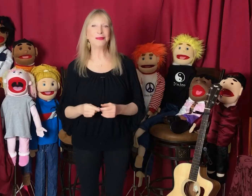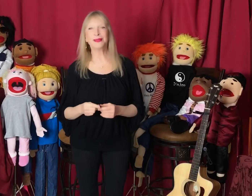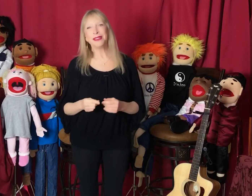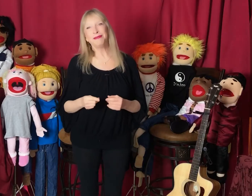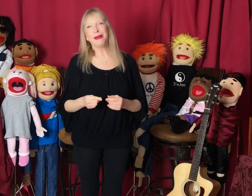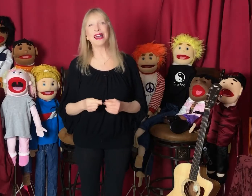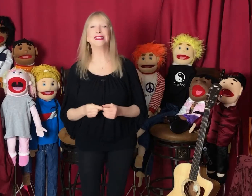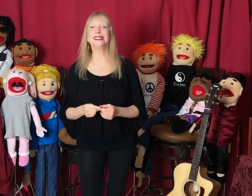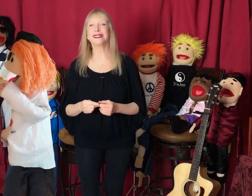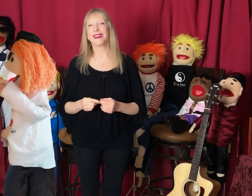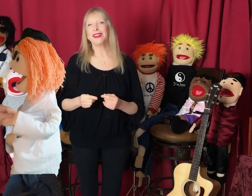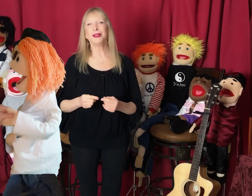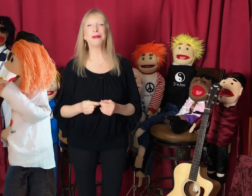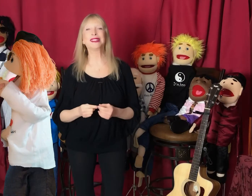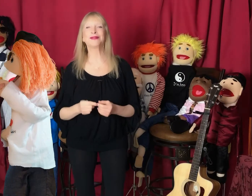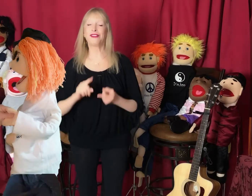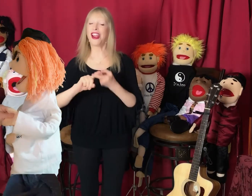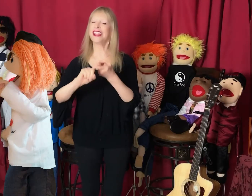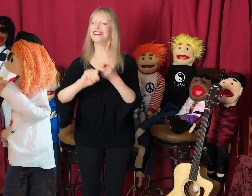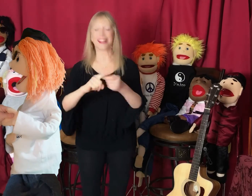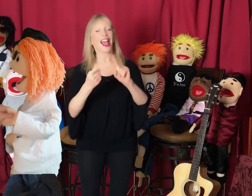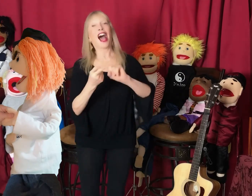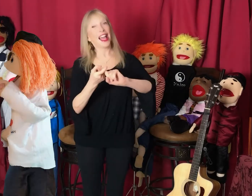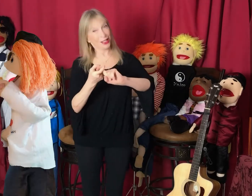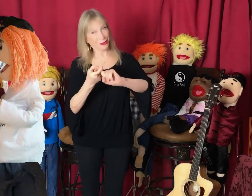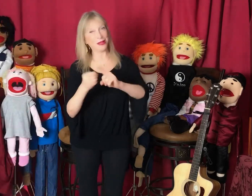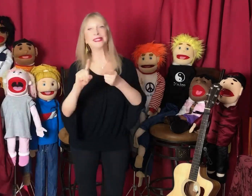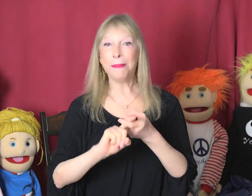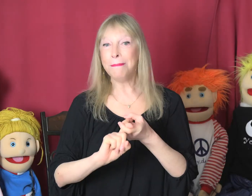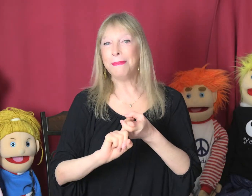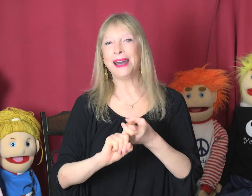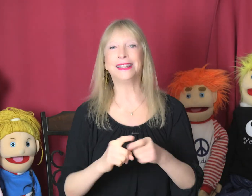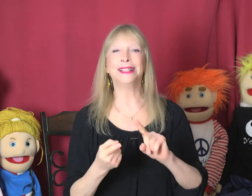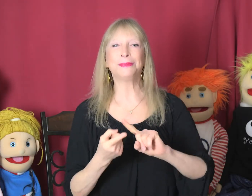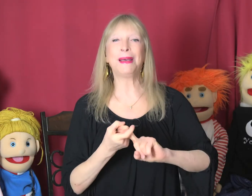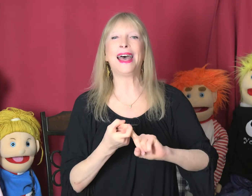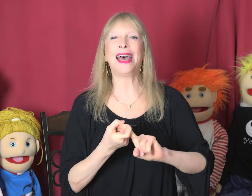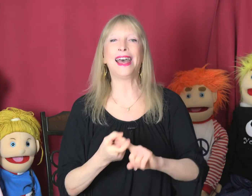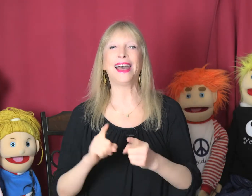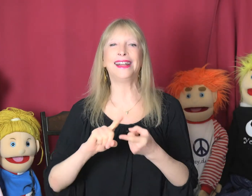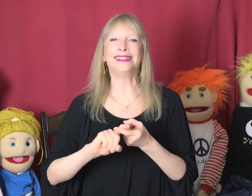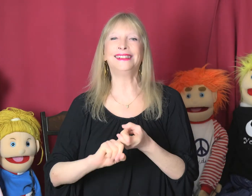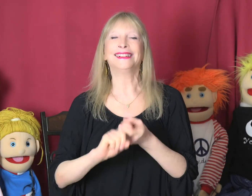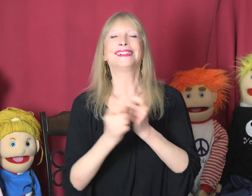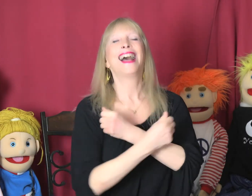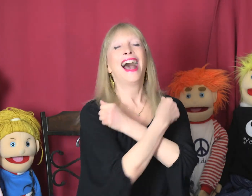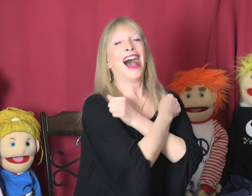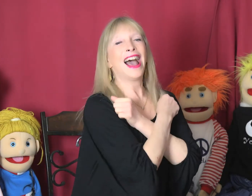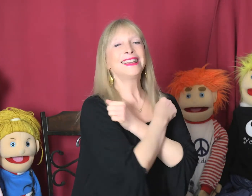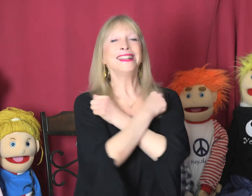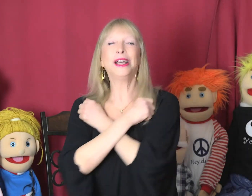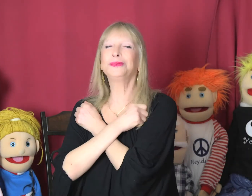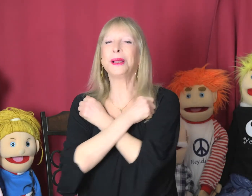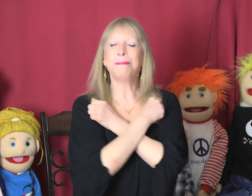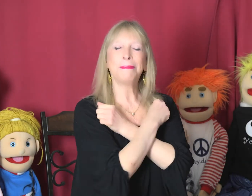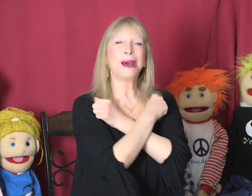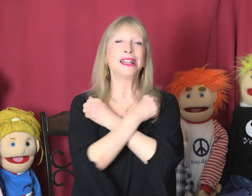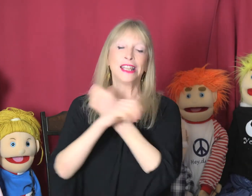somebody's very best friend. I can be somebody's pal. I can help somebody